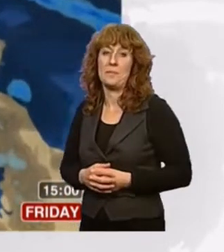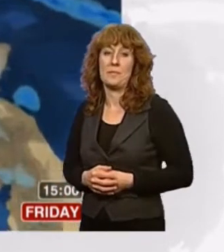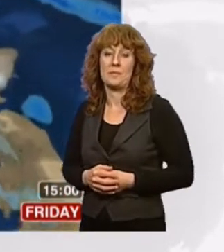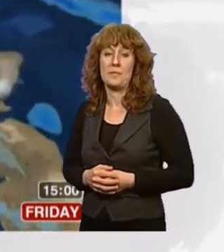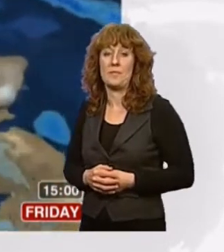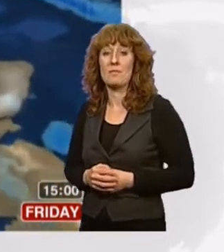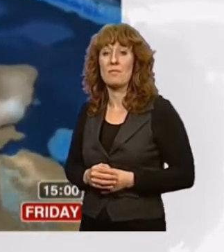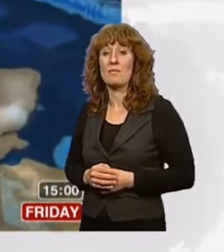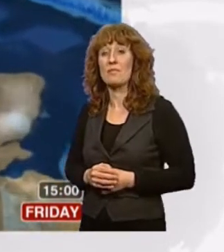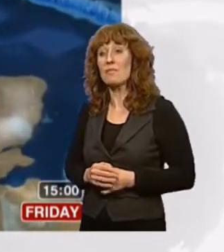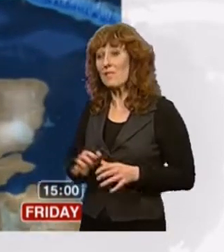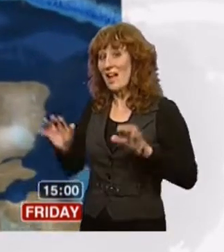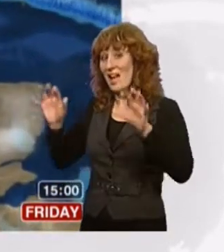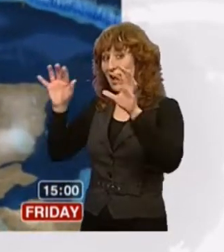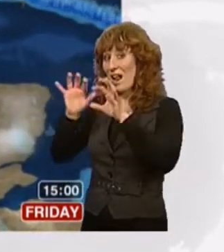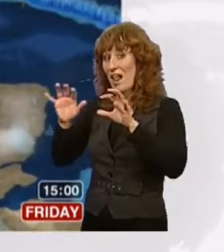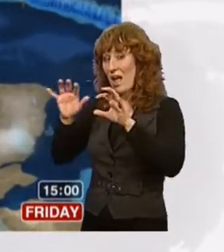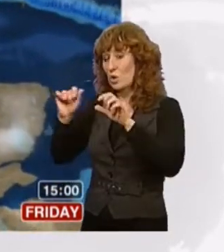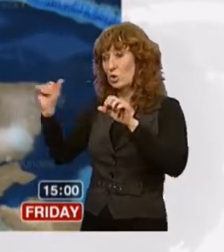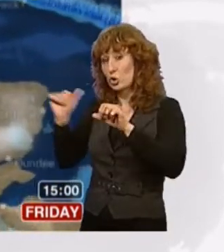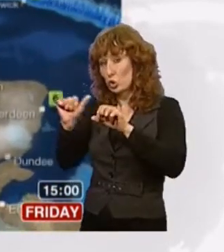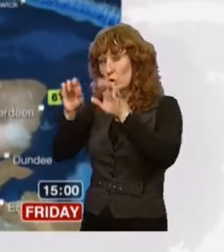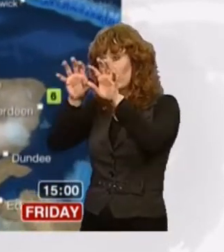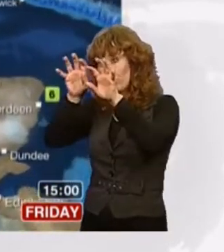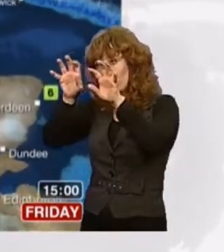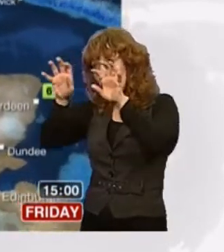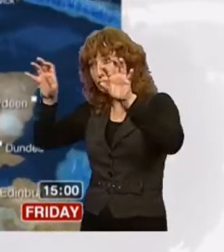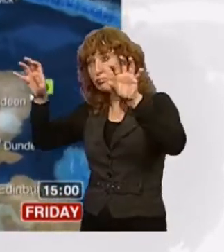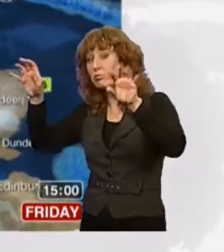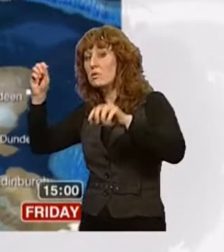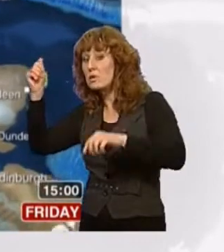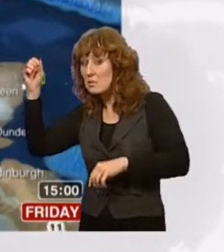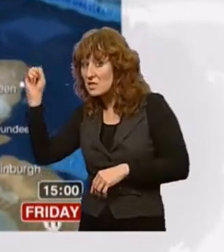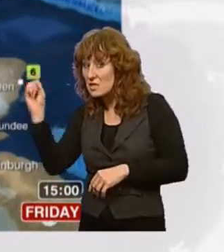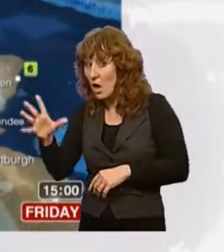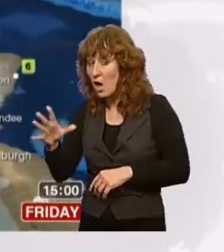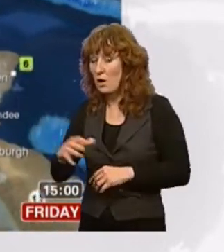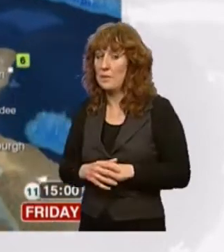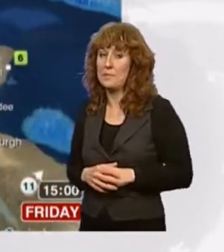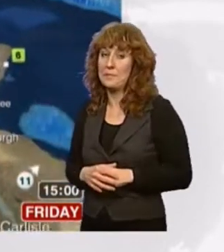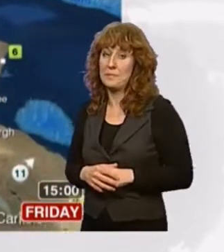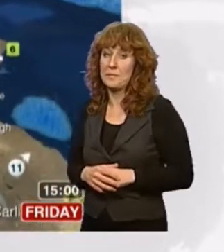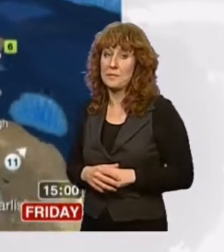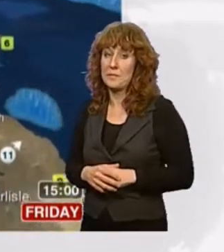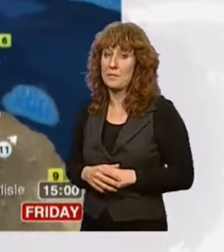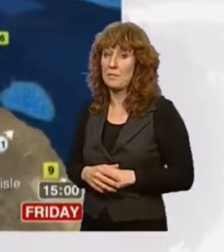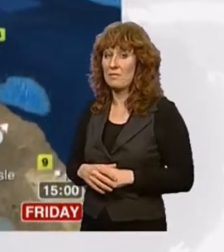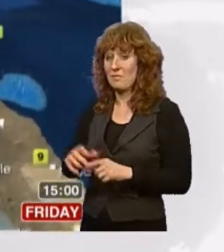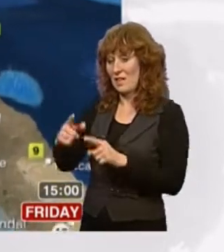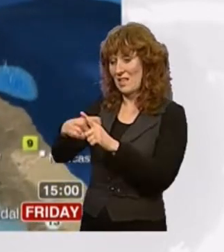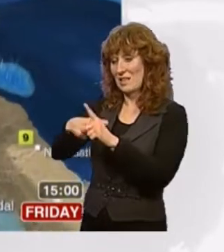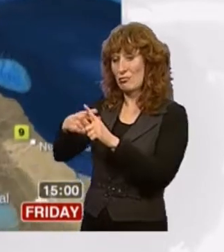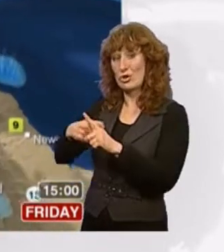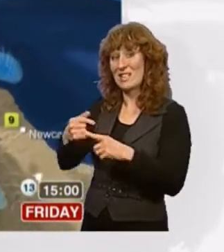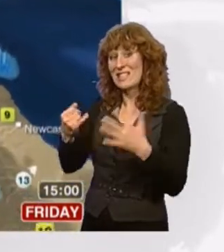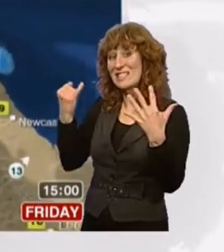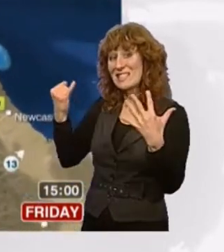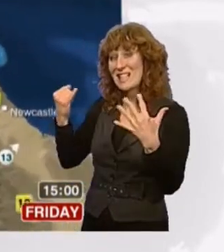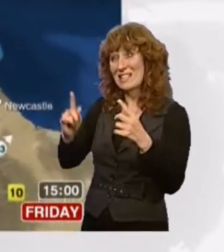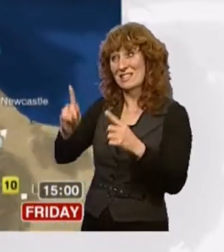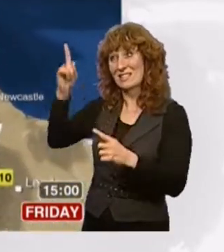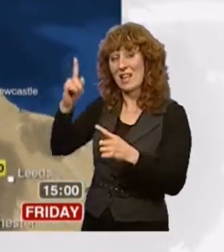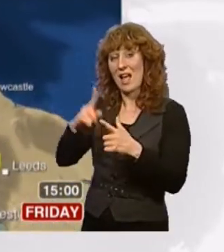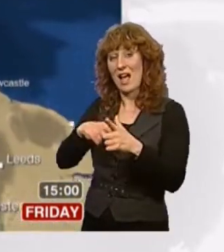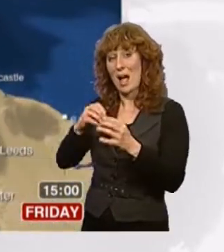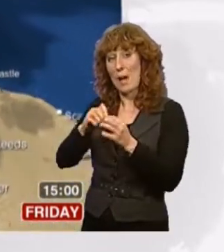the clouds should tend to break and allowing the promise for some sunshine as we head through the afternoon. Now, six degrees maybe doesn't look very exciting in